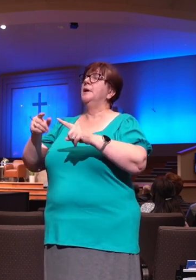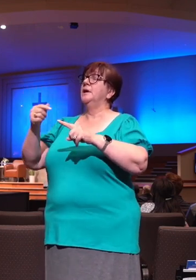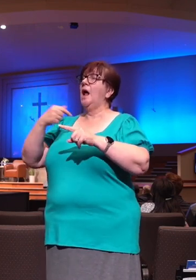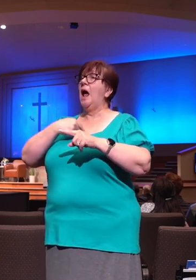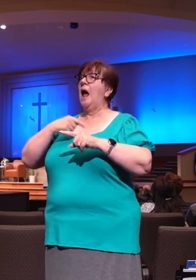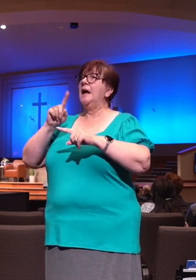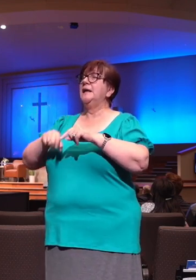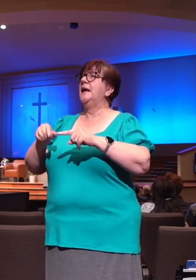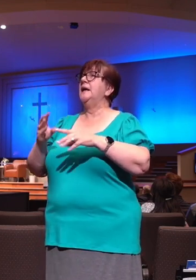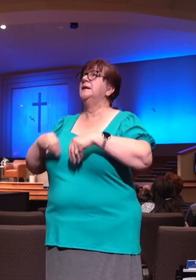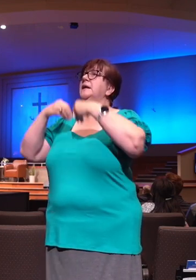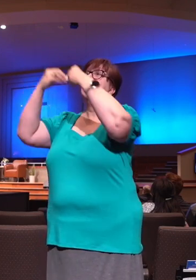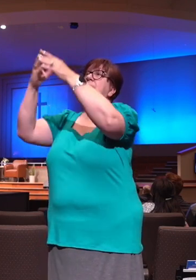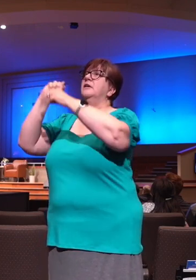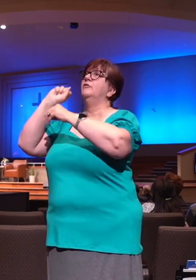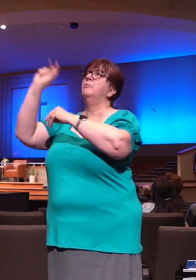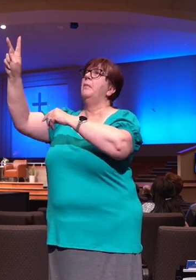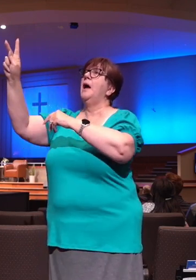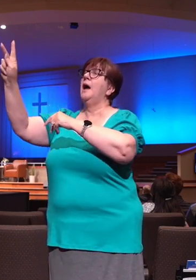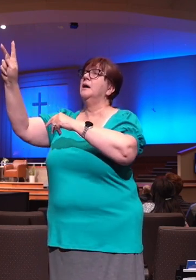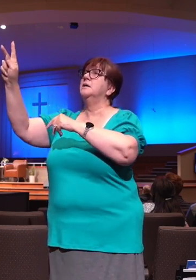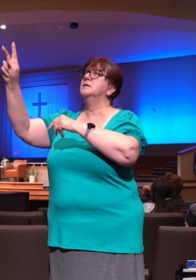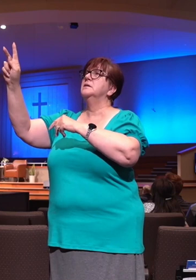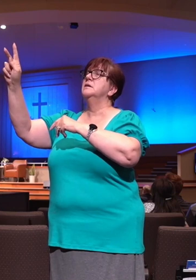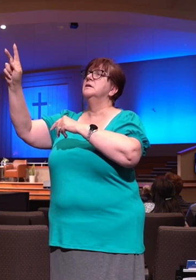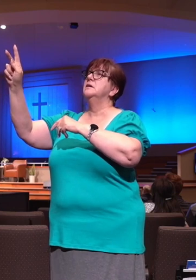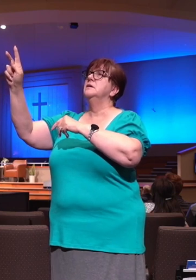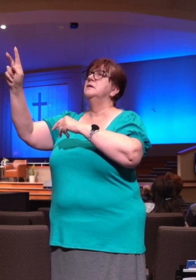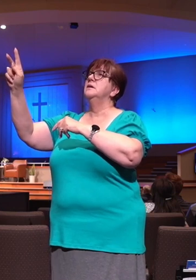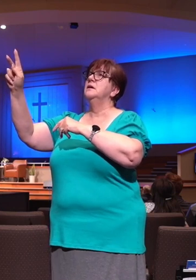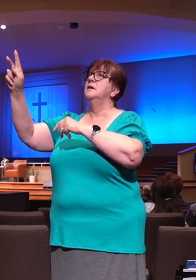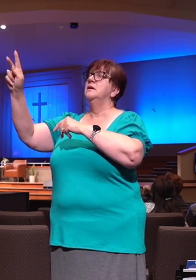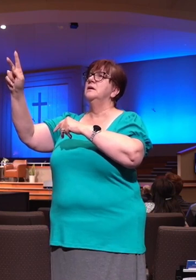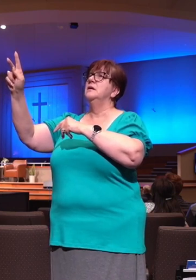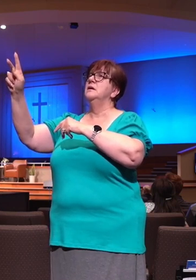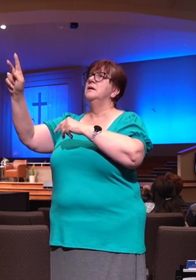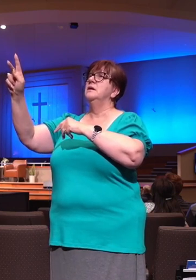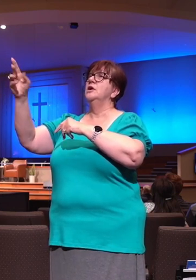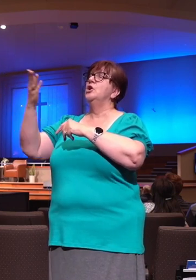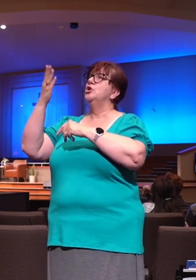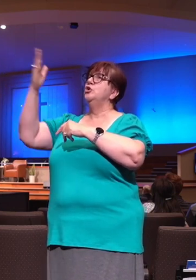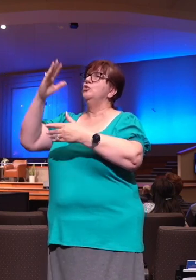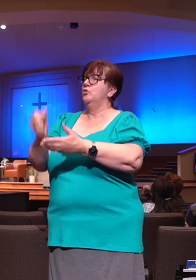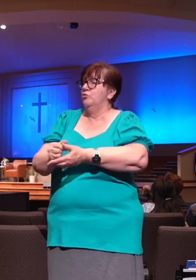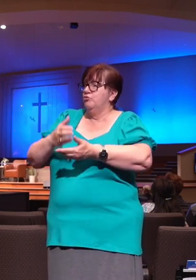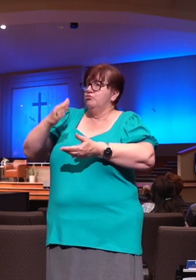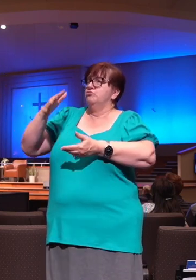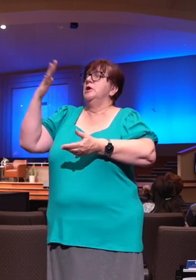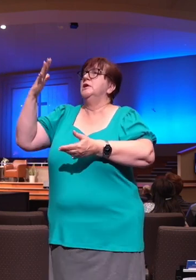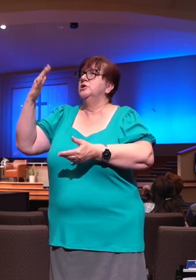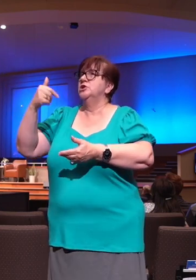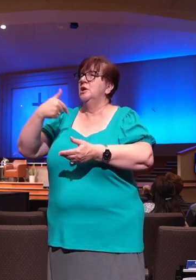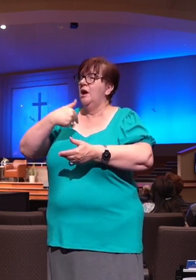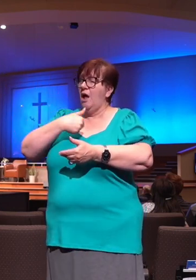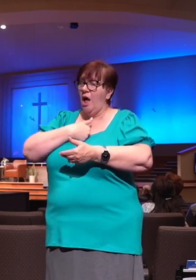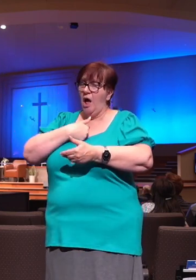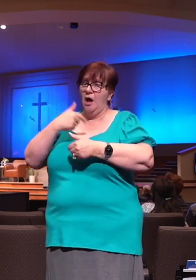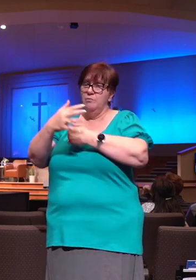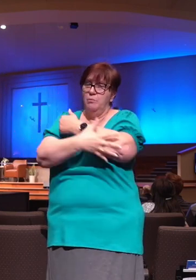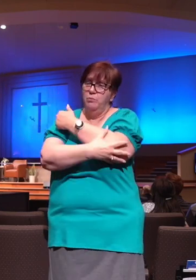most rich and myself to be most beggarly. That's one of the great things that God can do in times of difficulty is really make us keenly aware